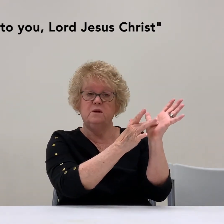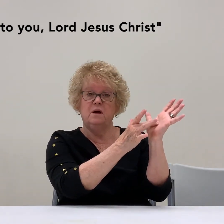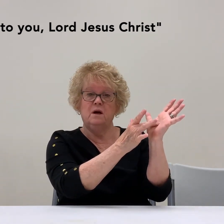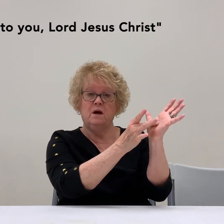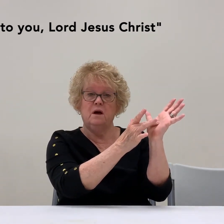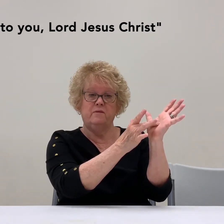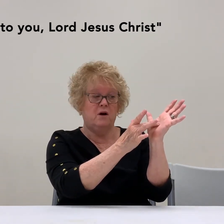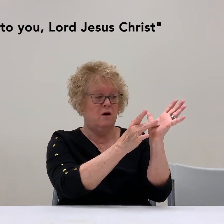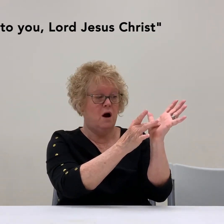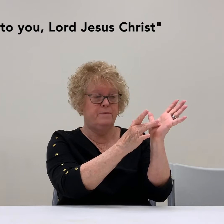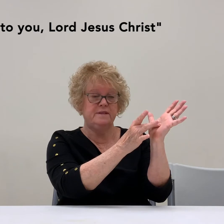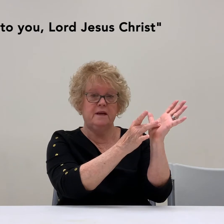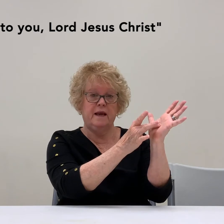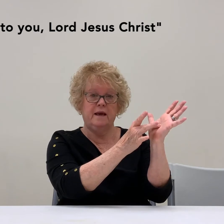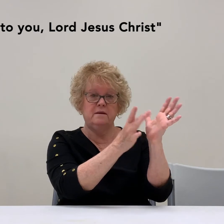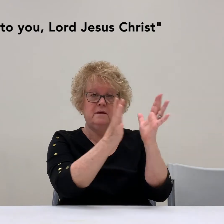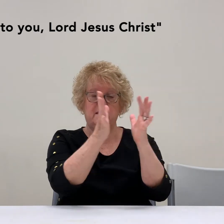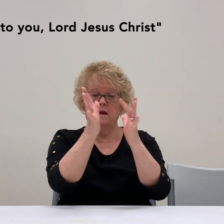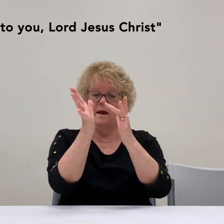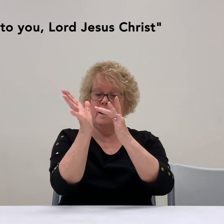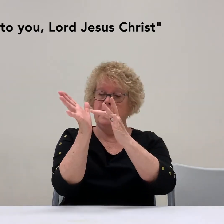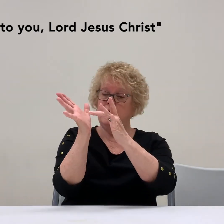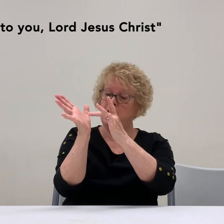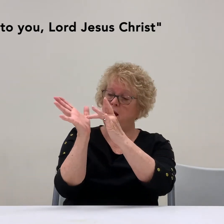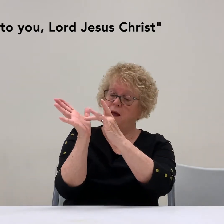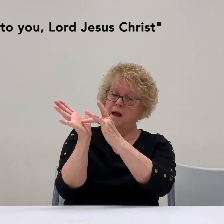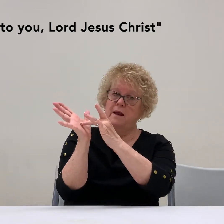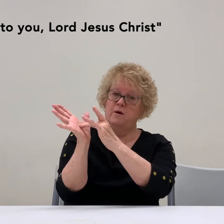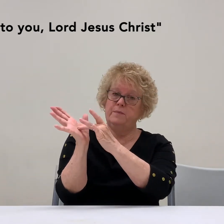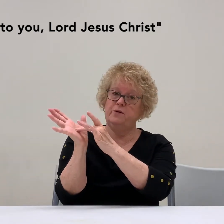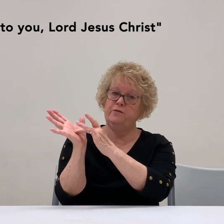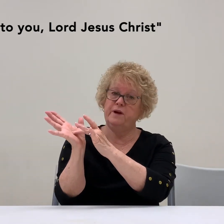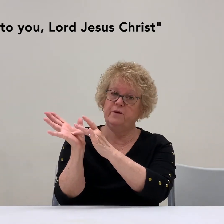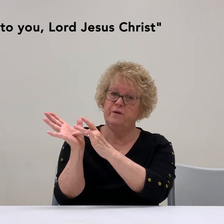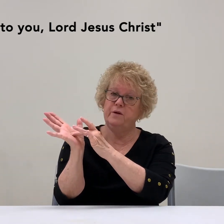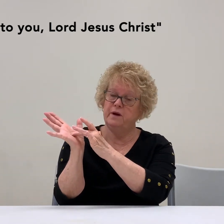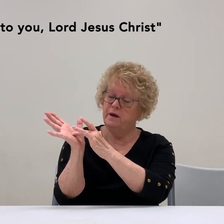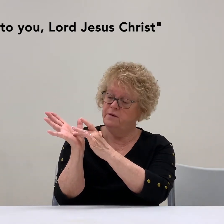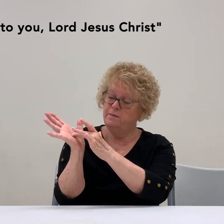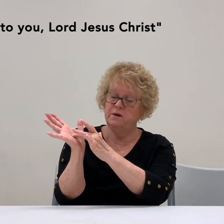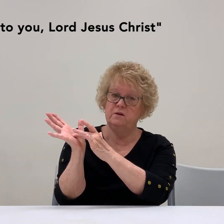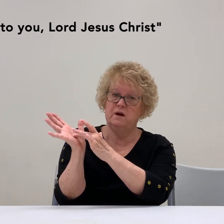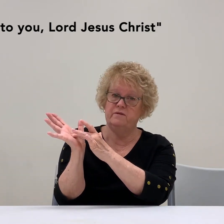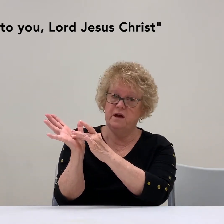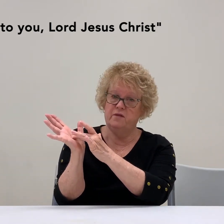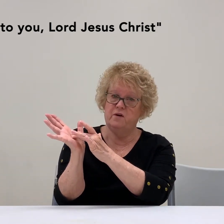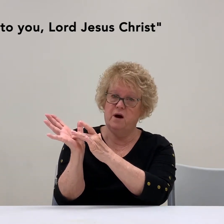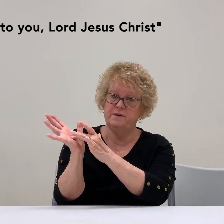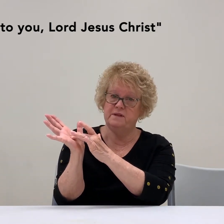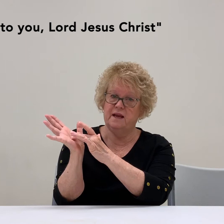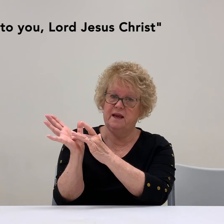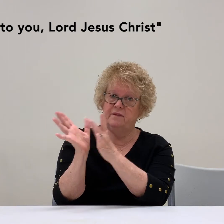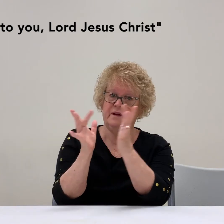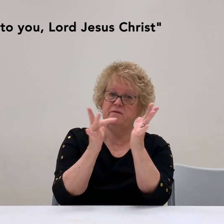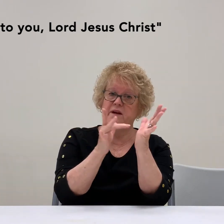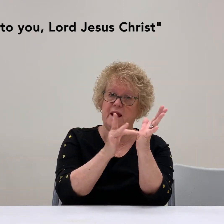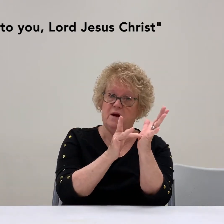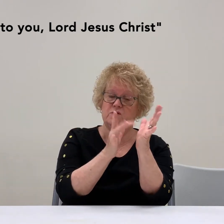of our opposite hand and our middle finger in the middle of the other opposite hand. Think of the nails.